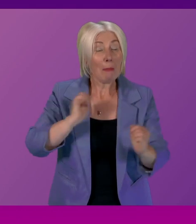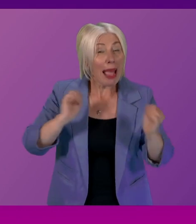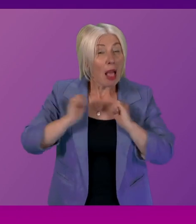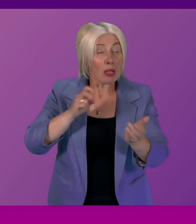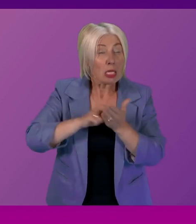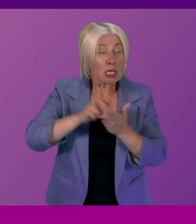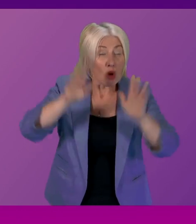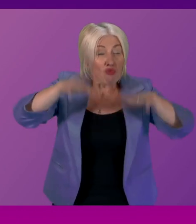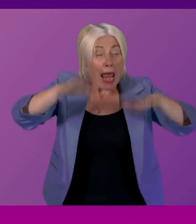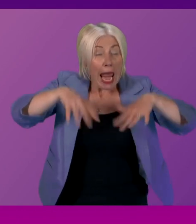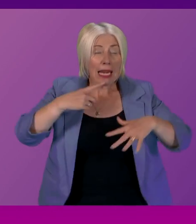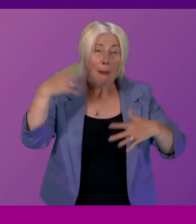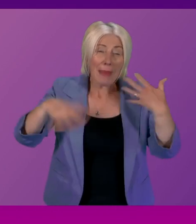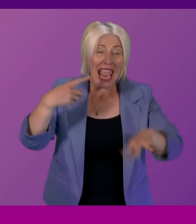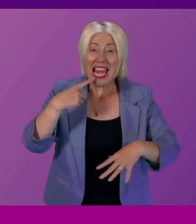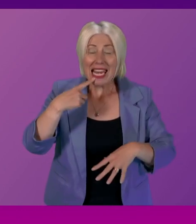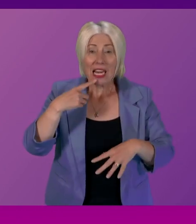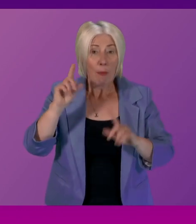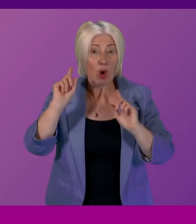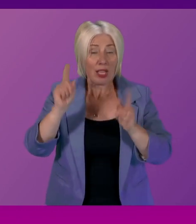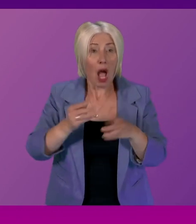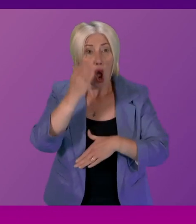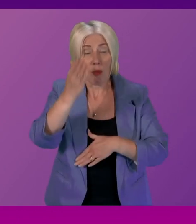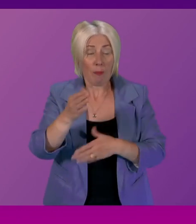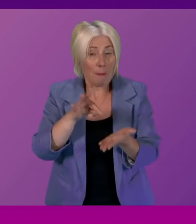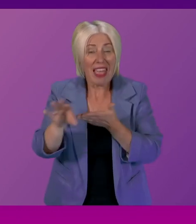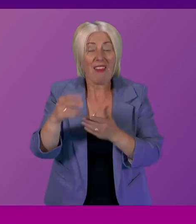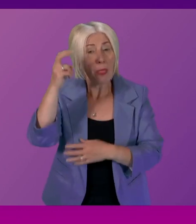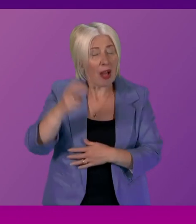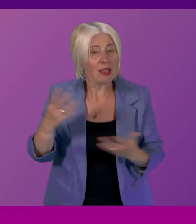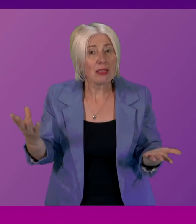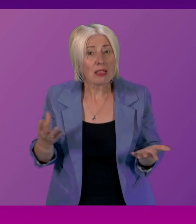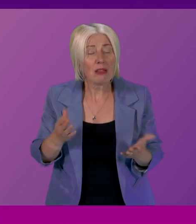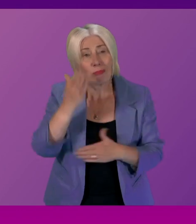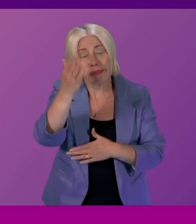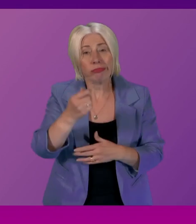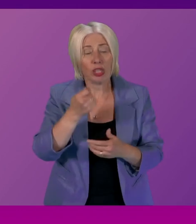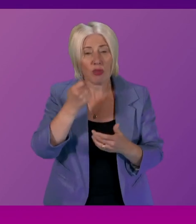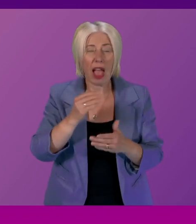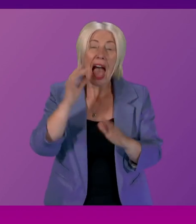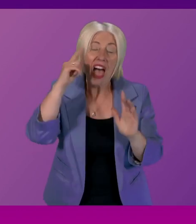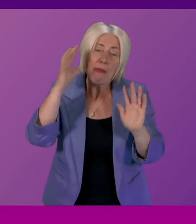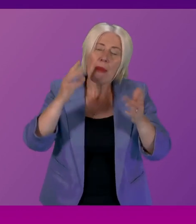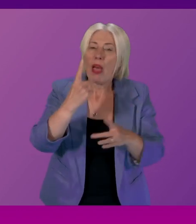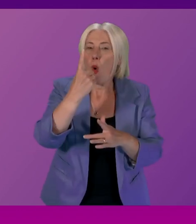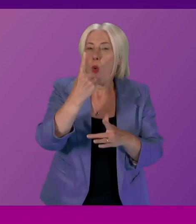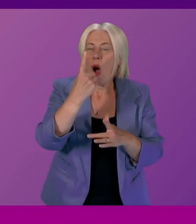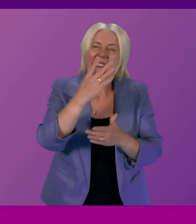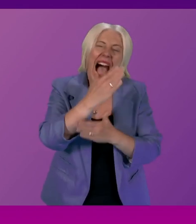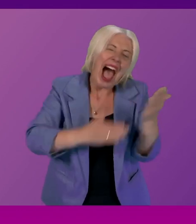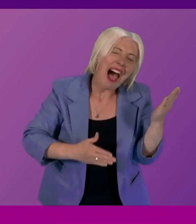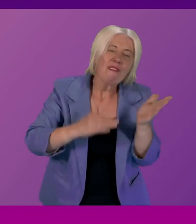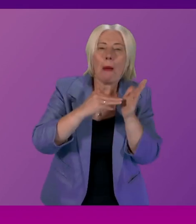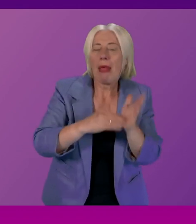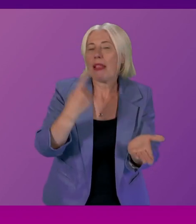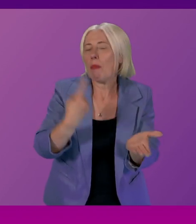secure the treatment that was otherwise available for him I don't want to throw figures around it's been suggested it would be about half a million pounds I don't know whether that's correct or not